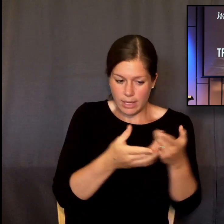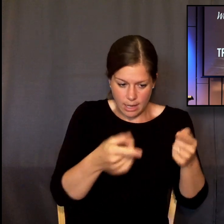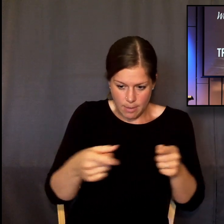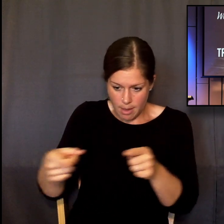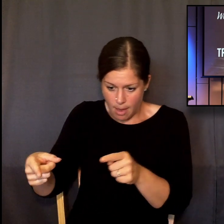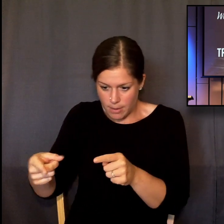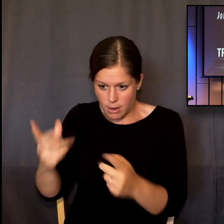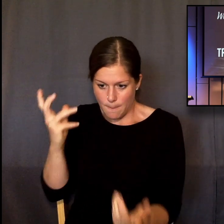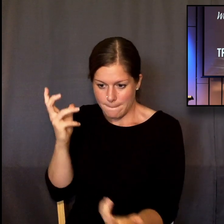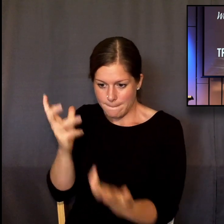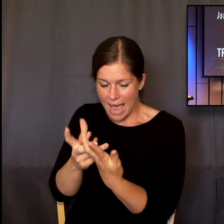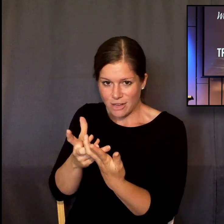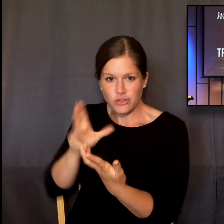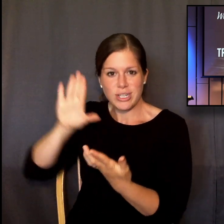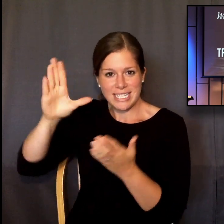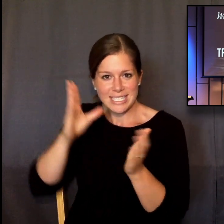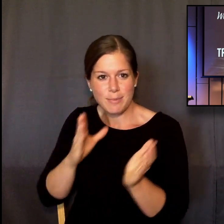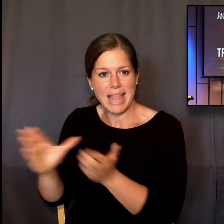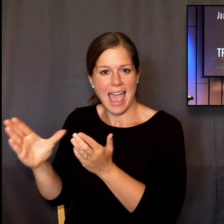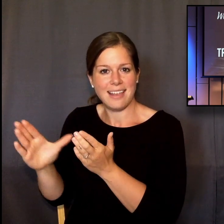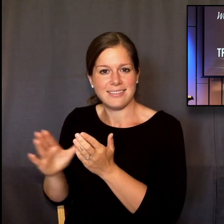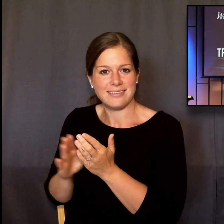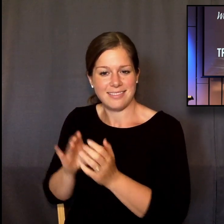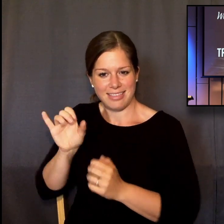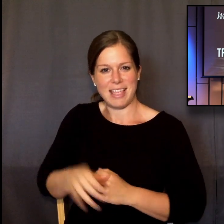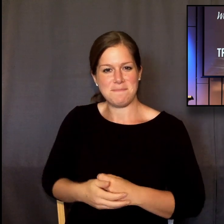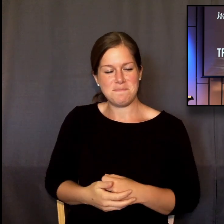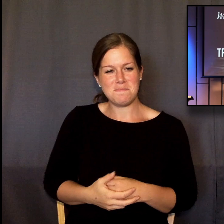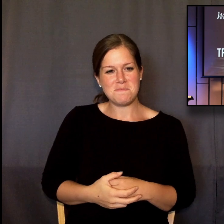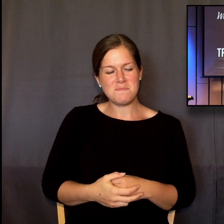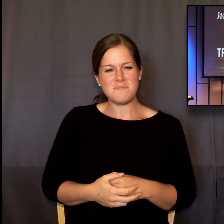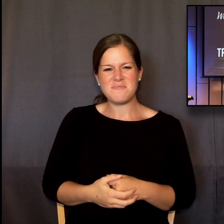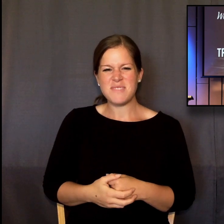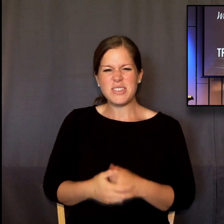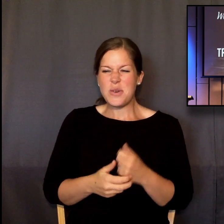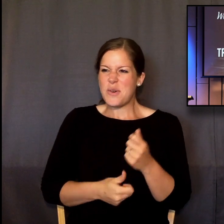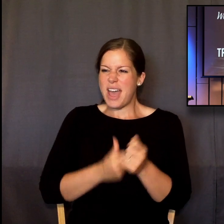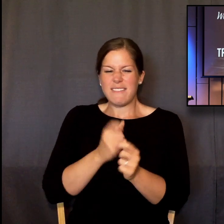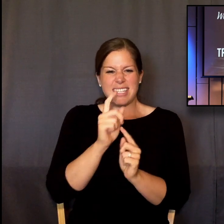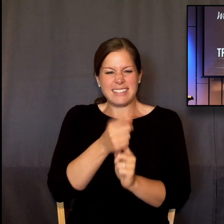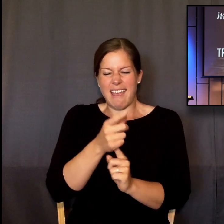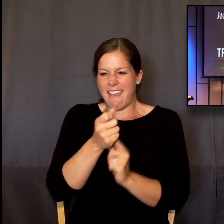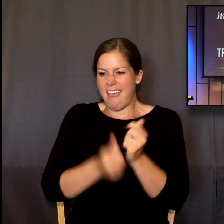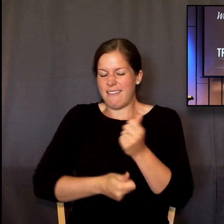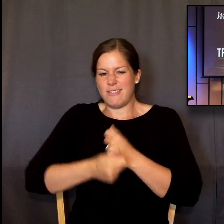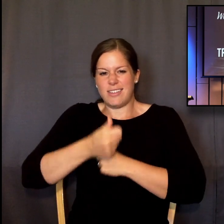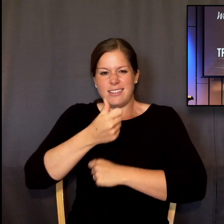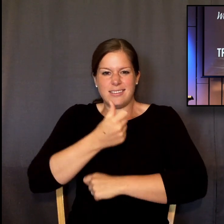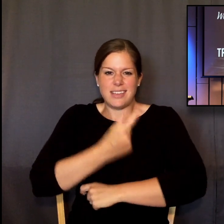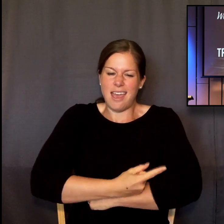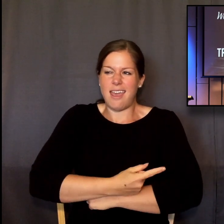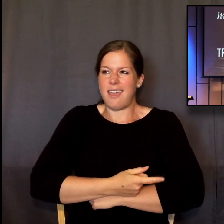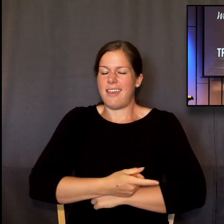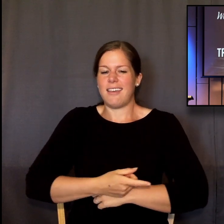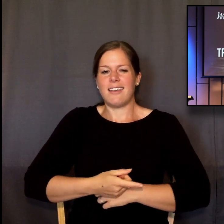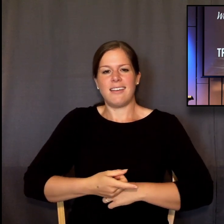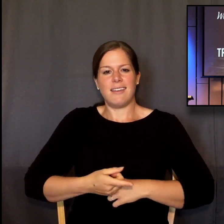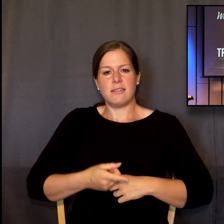things to match a plan he's already created. He's implementing trillions of things every second of every day to agree with